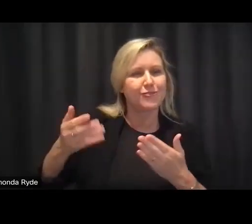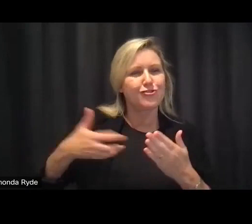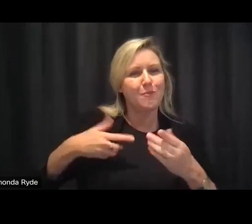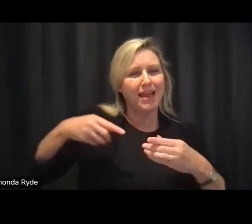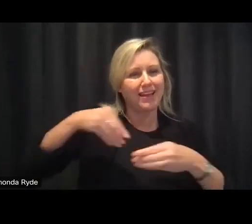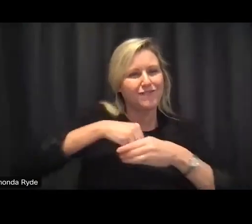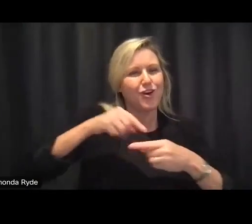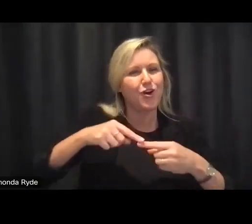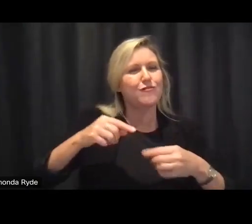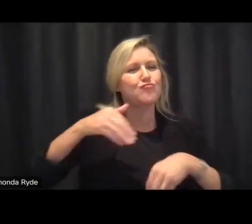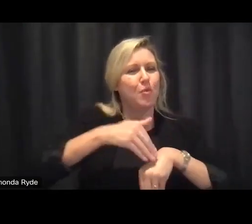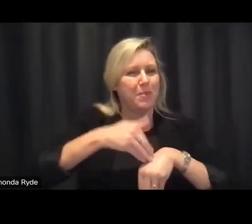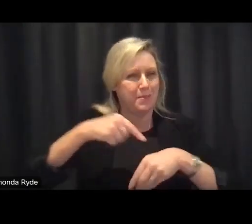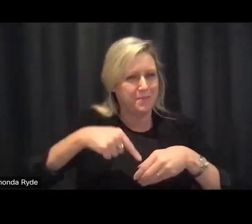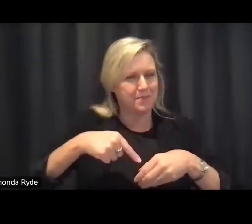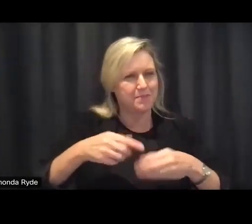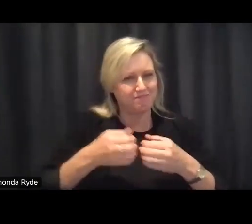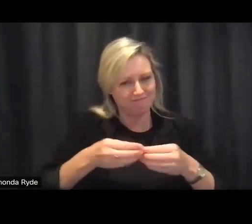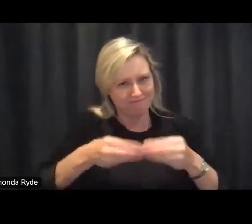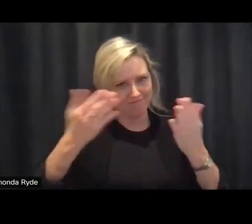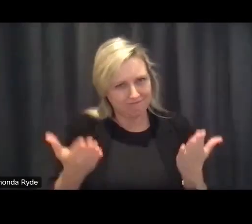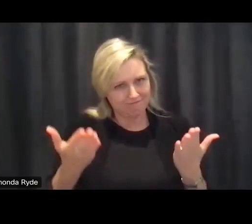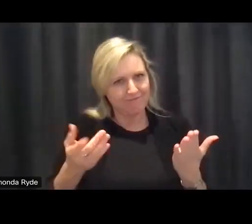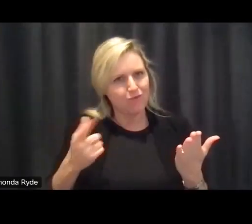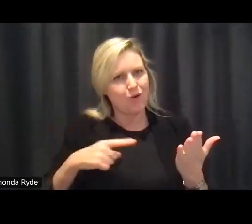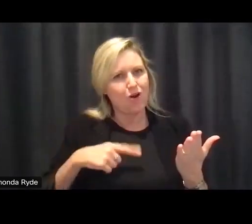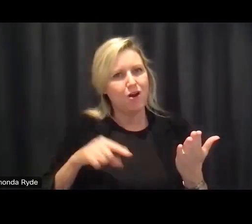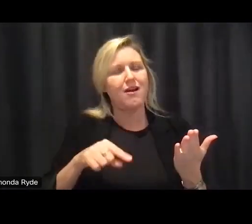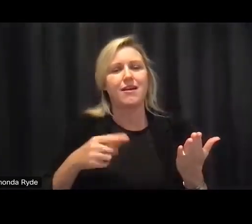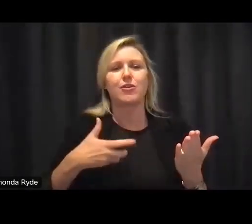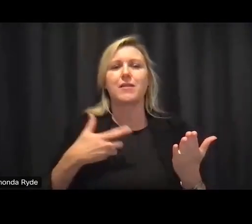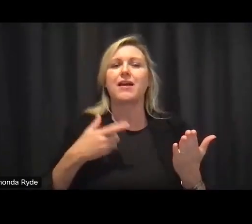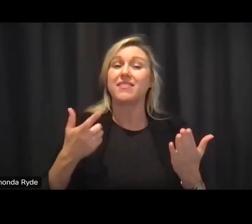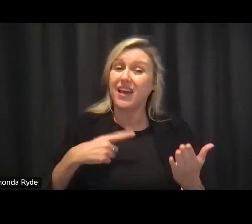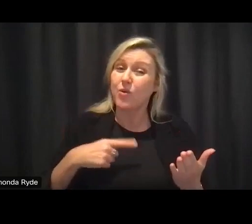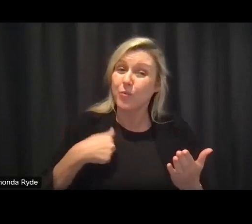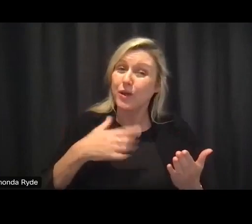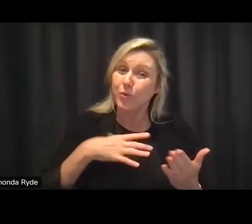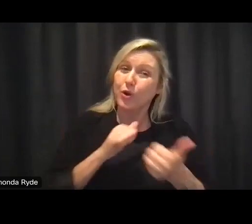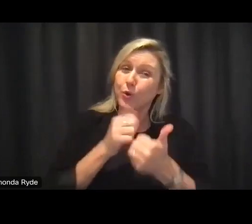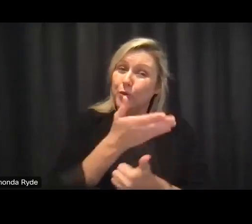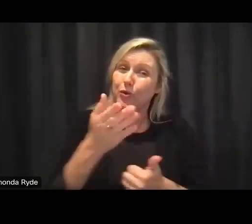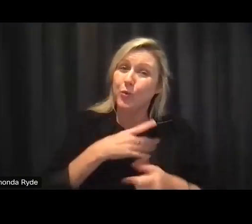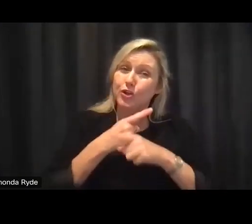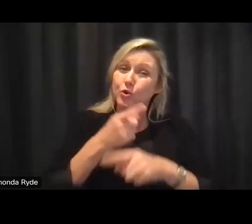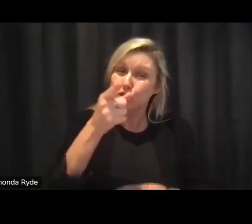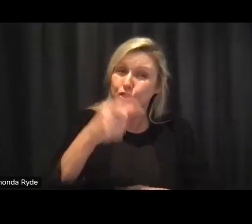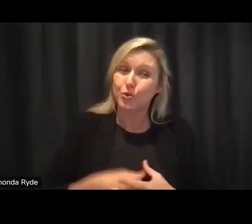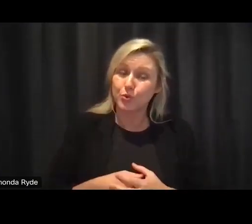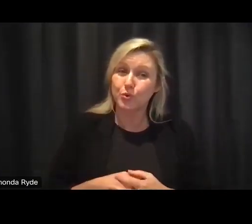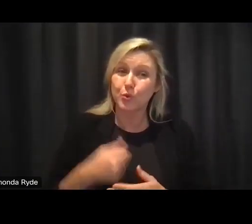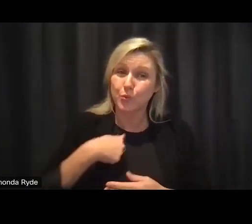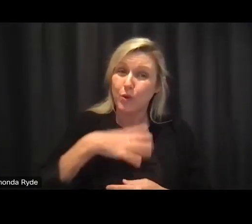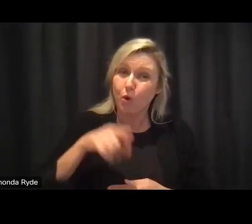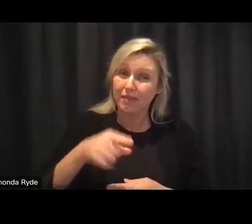um and it is just proving why we want uh to talk to you guys and work with you guys because this is the kind of information